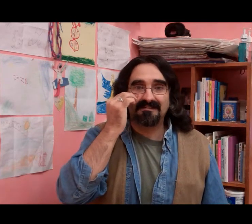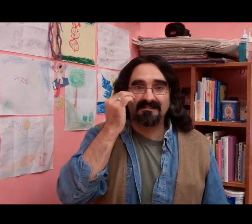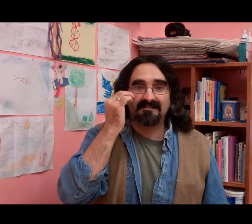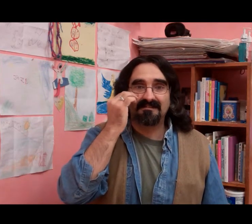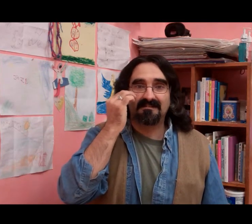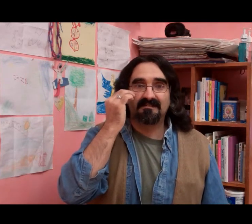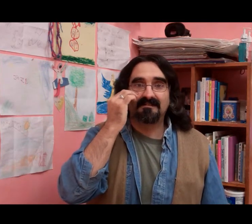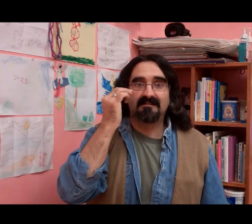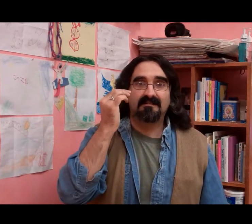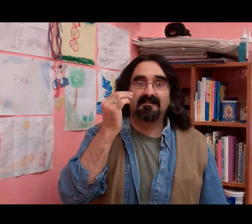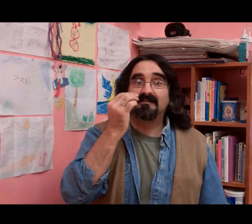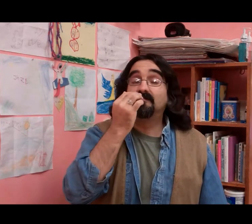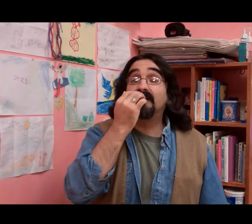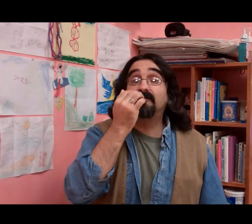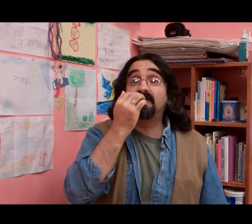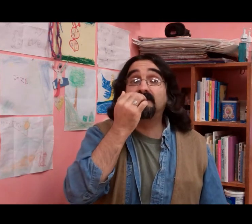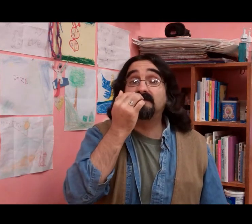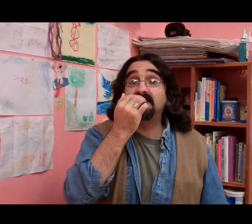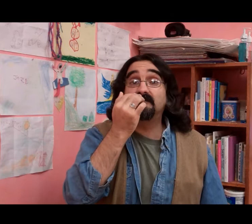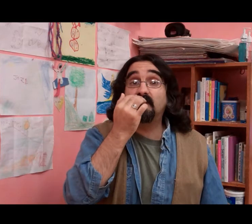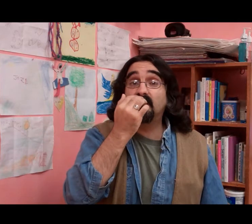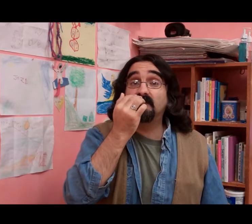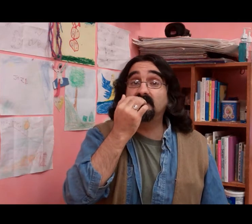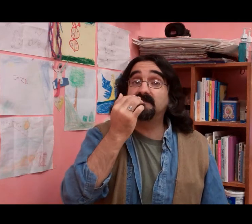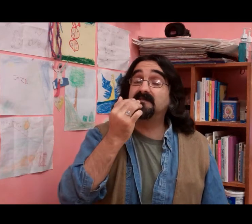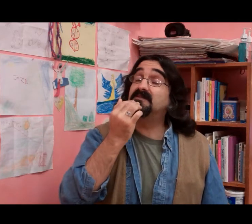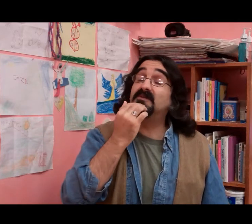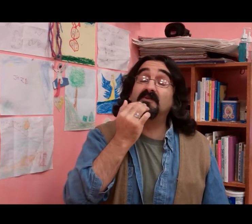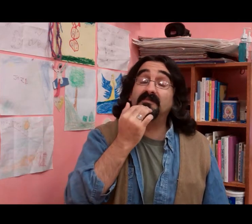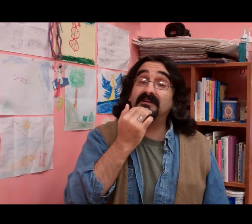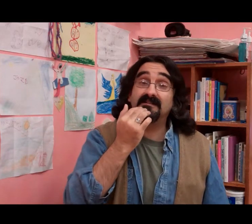my first and foremost soulmate.